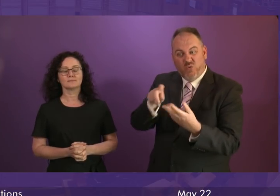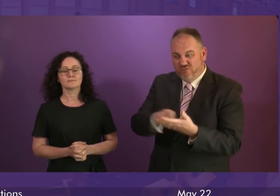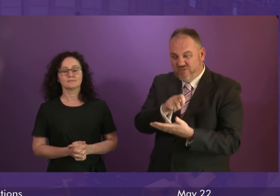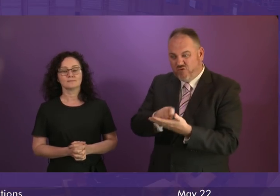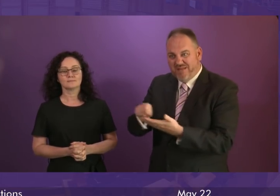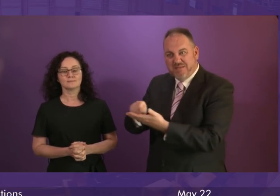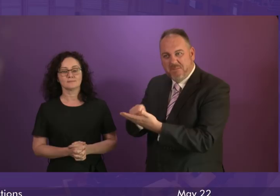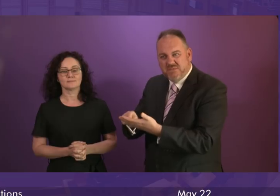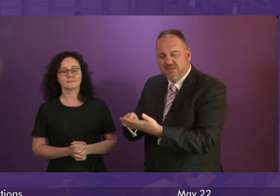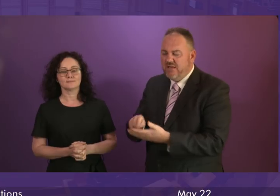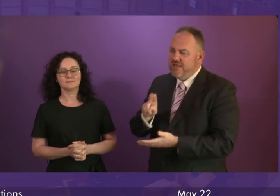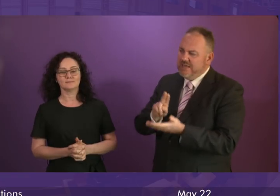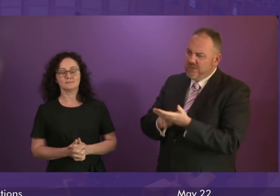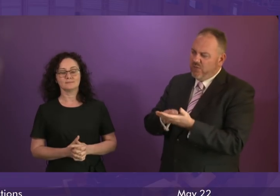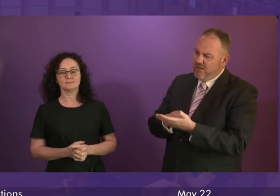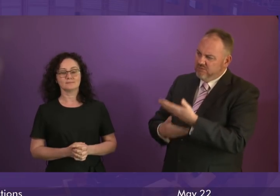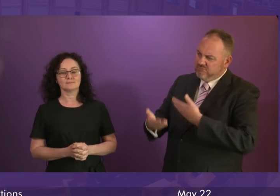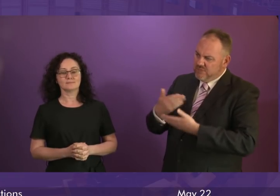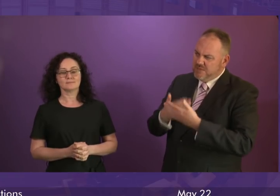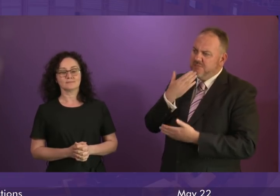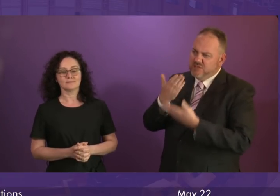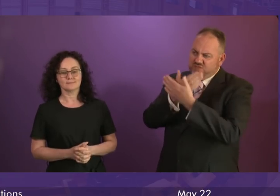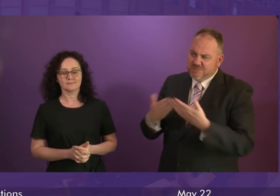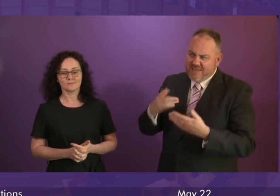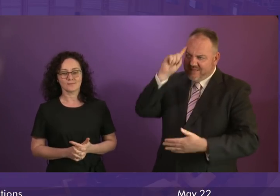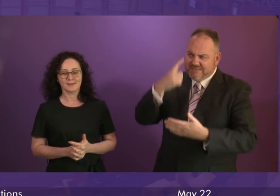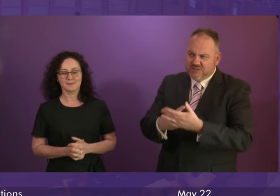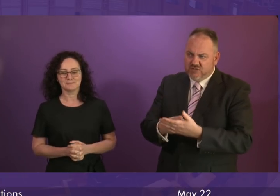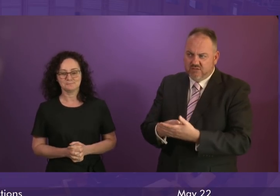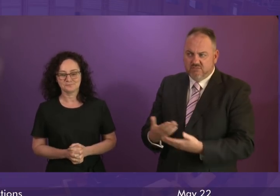she claiming to respect the results of any reruns, given she failed two last time?